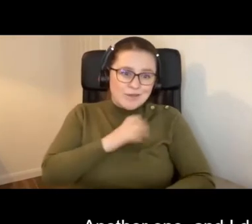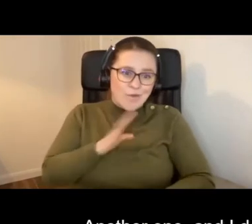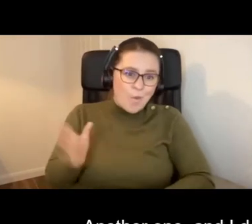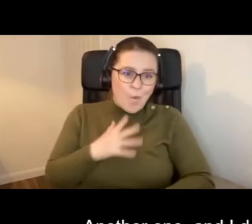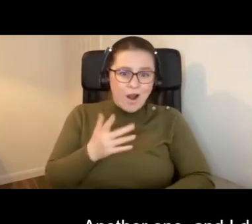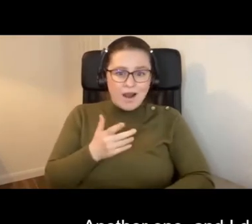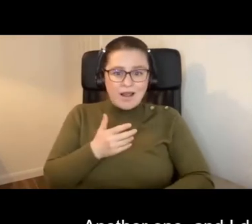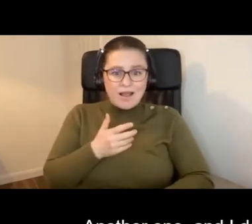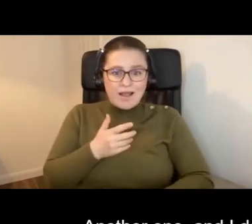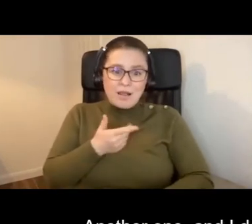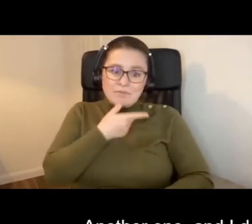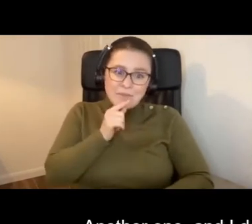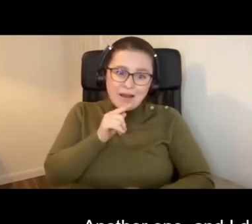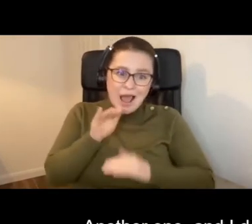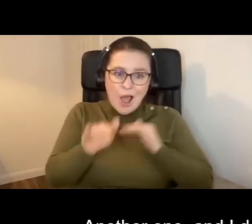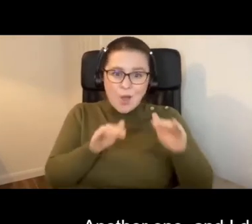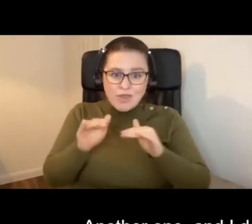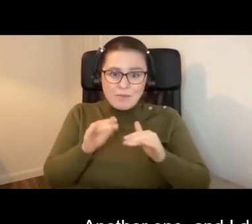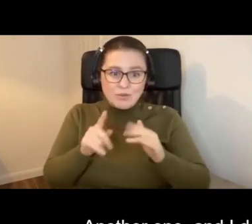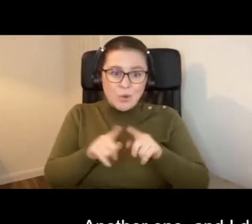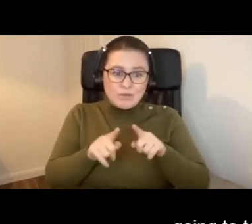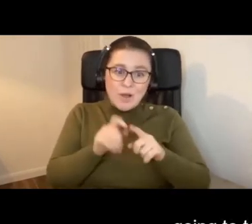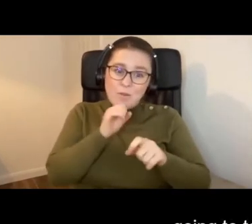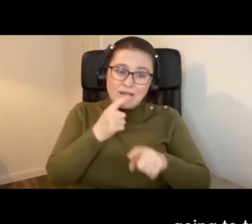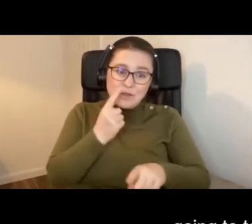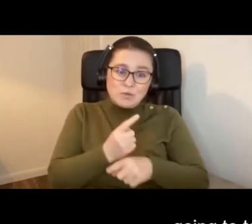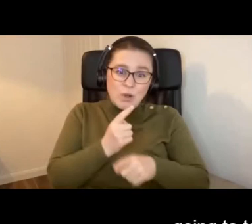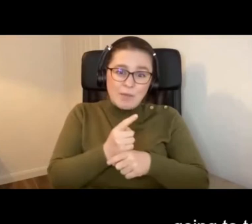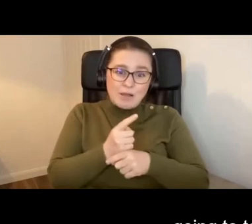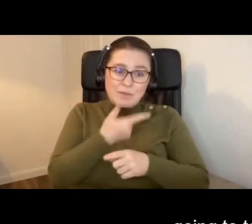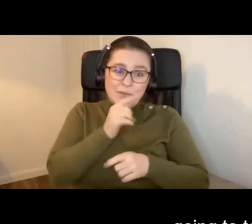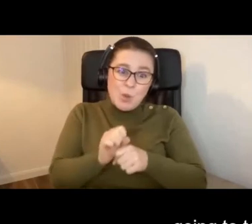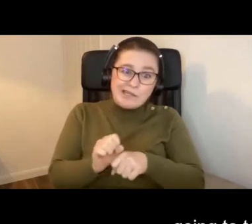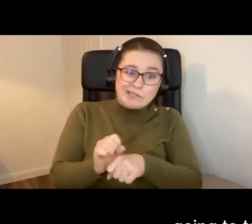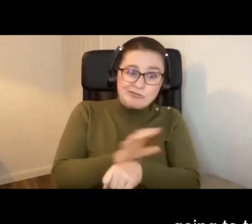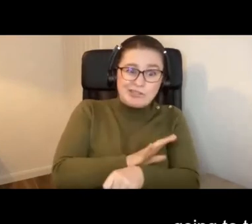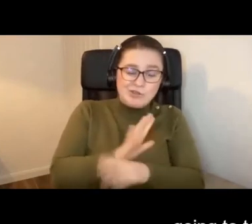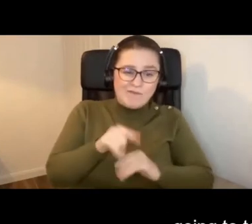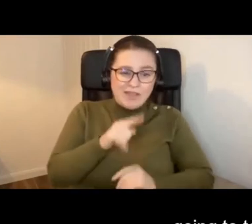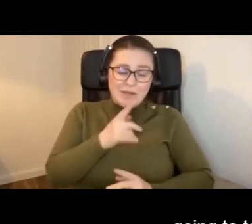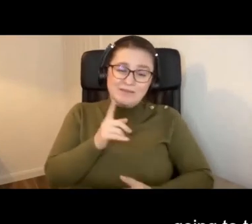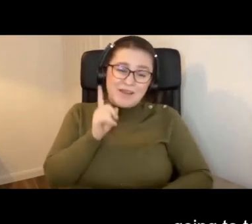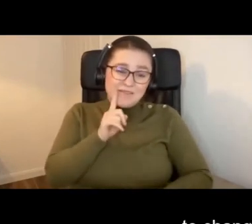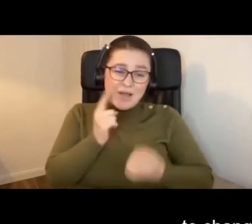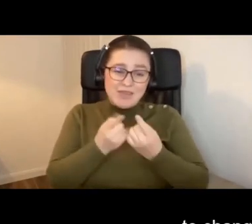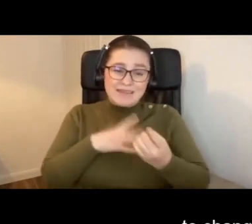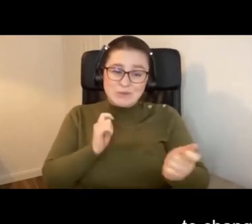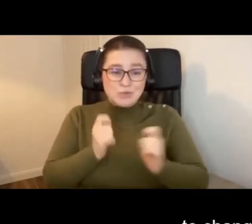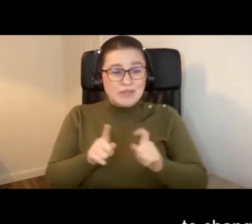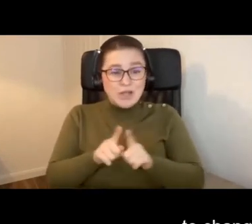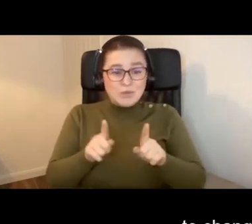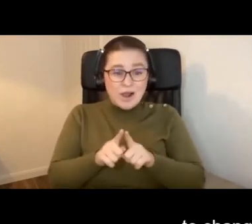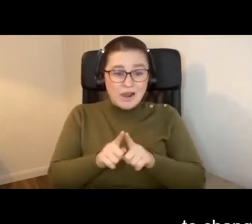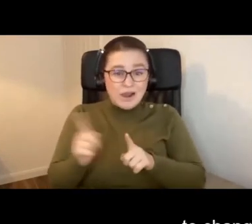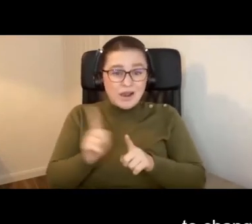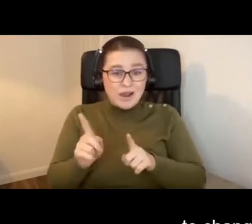cringes and you men out there, but I am going to talk about a female thing that needs to change as well, is